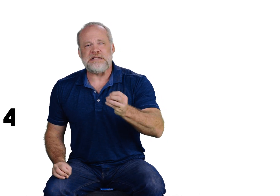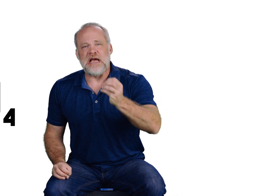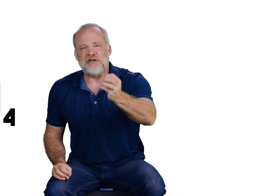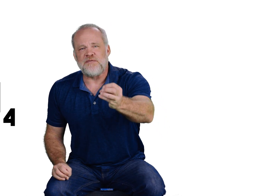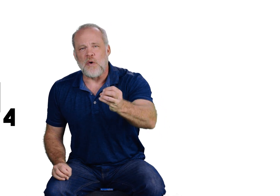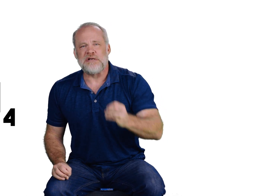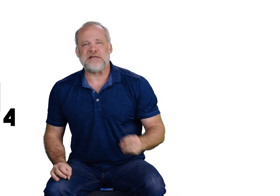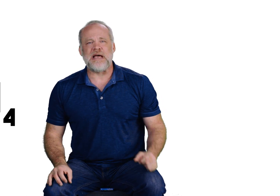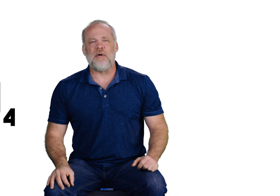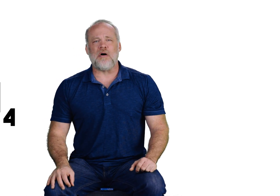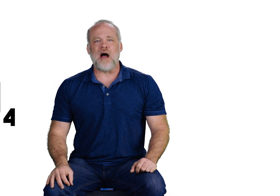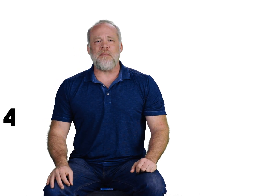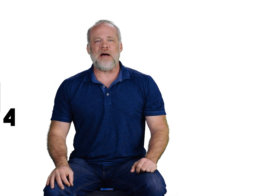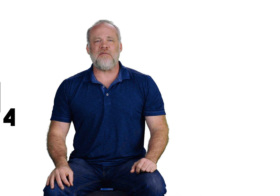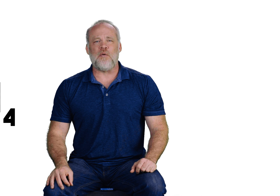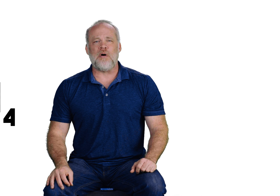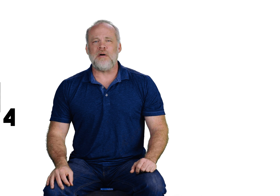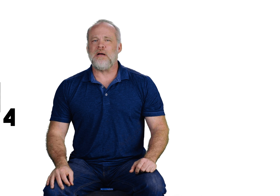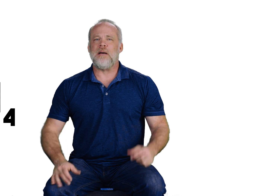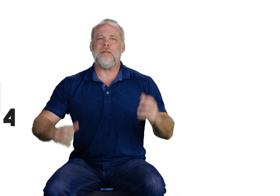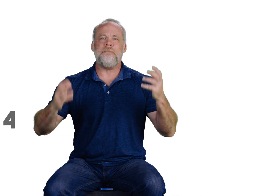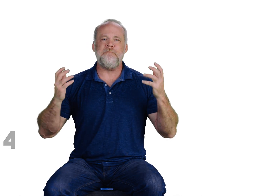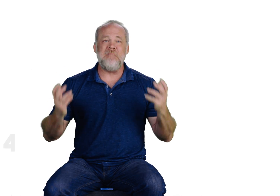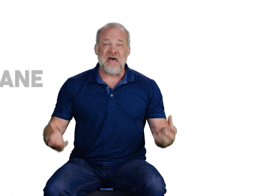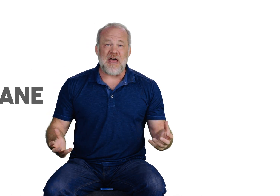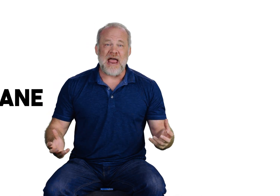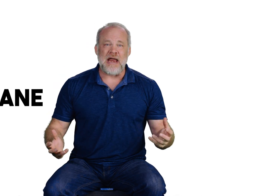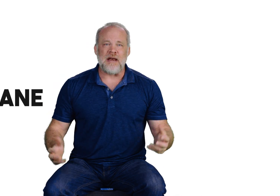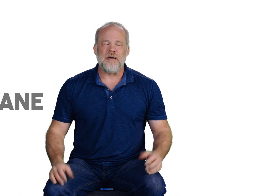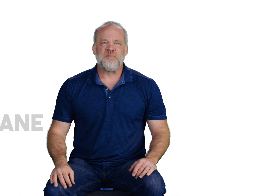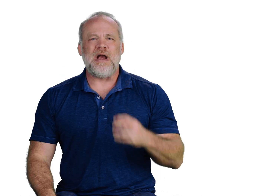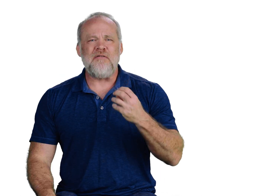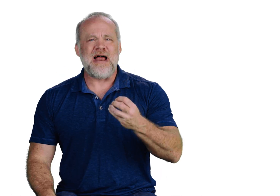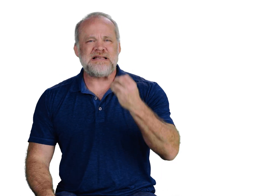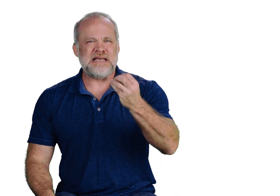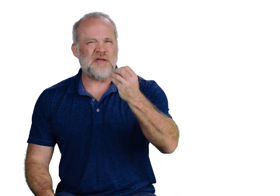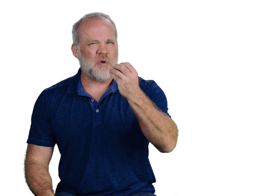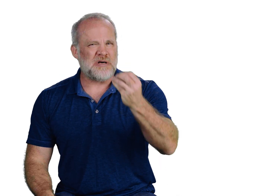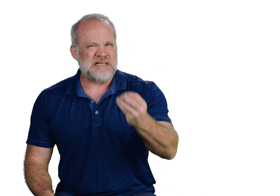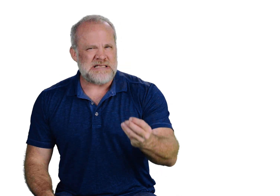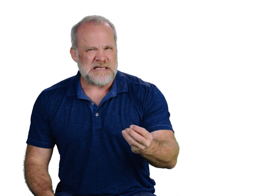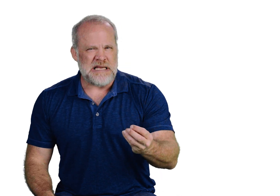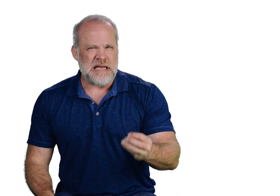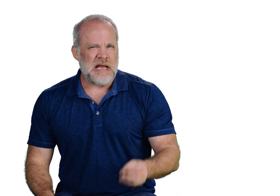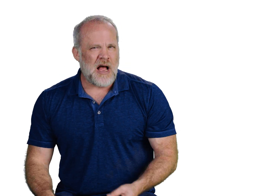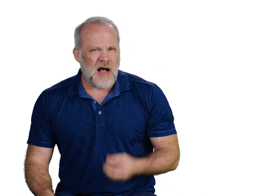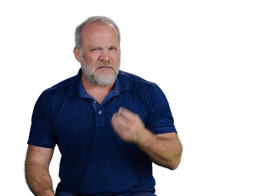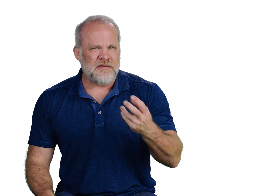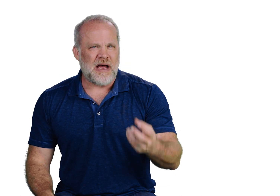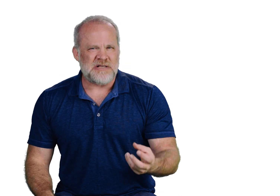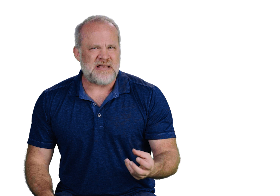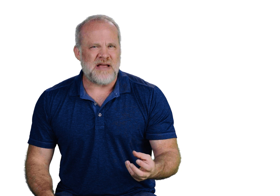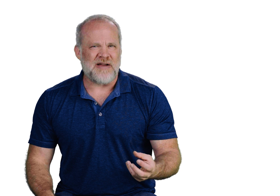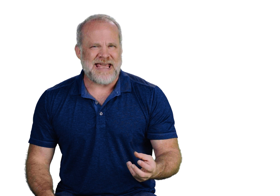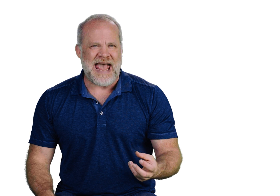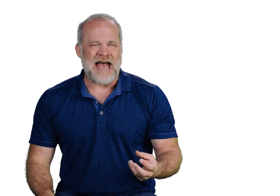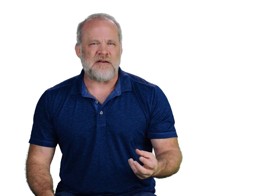CH4 is the chemical compound for? Methane. Whenever I see the word C, I oftentimes think of a cat.